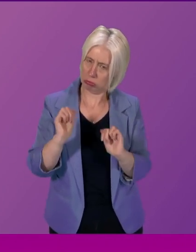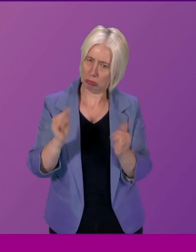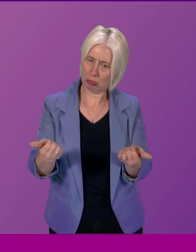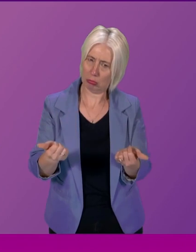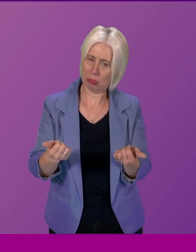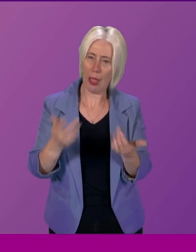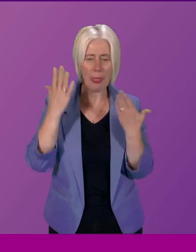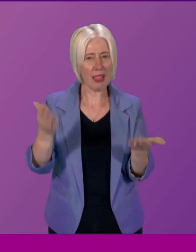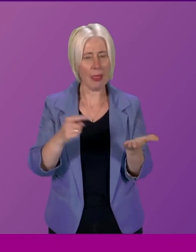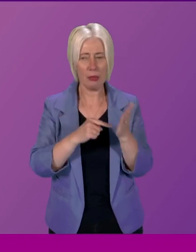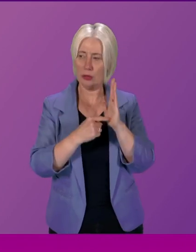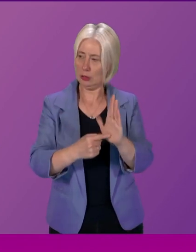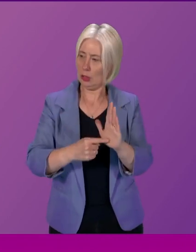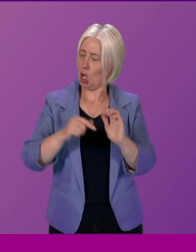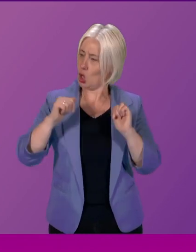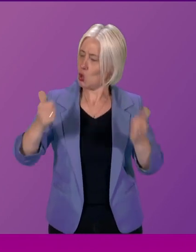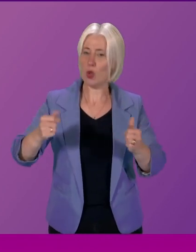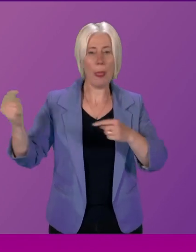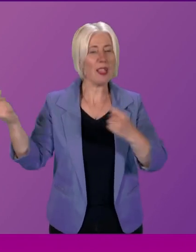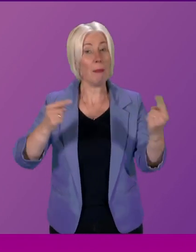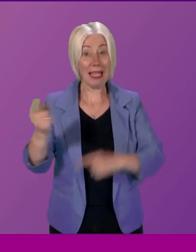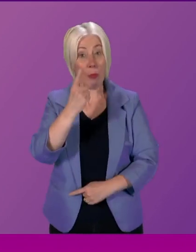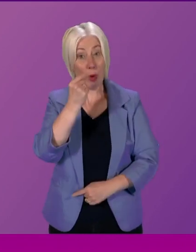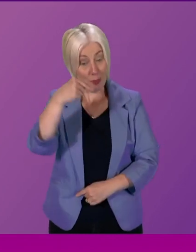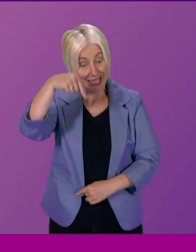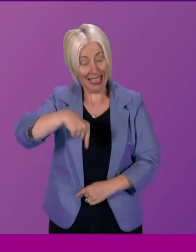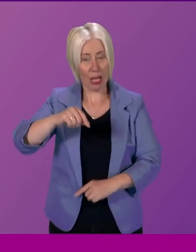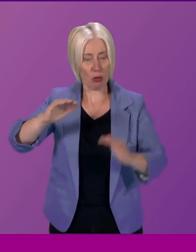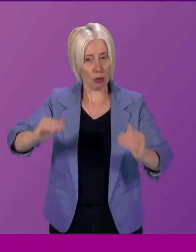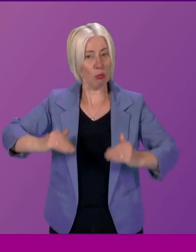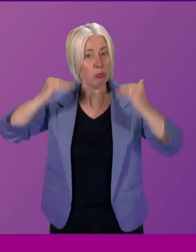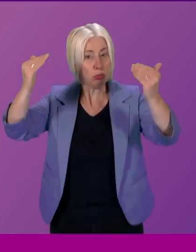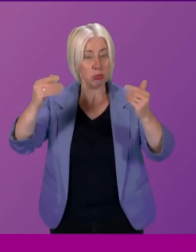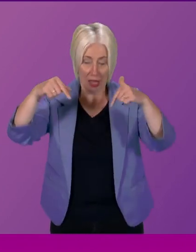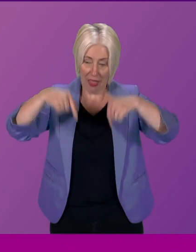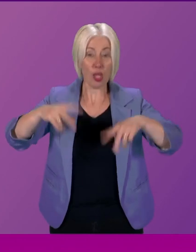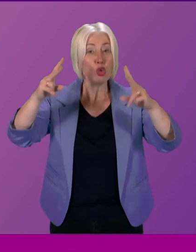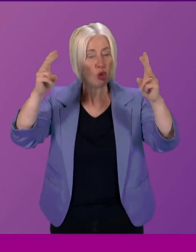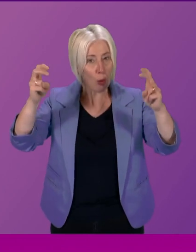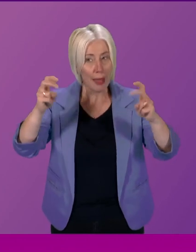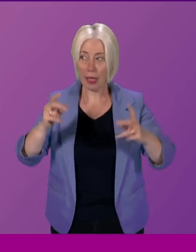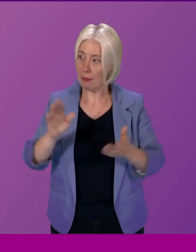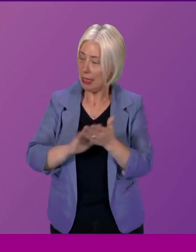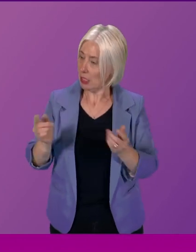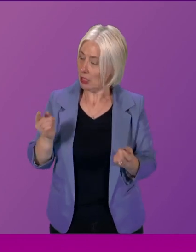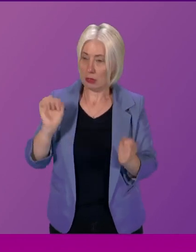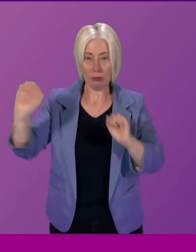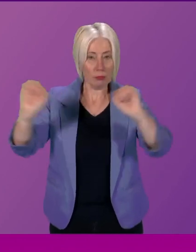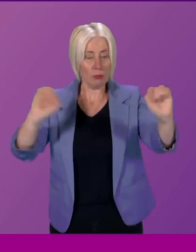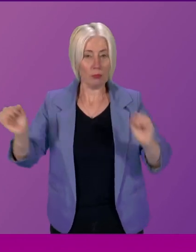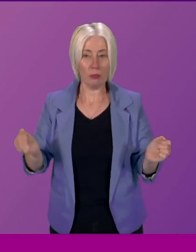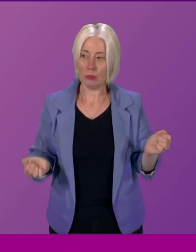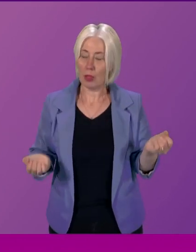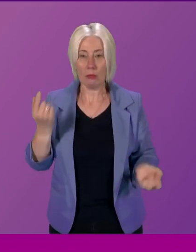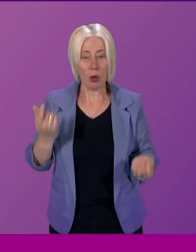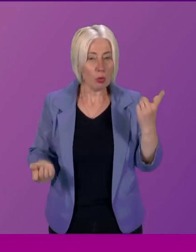I think it shows the the caliber of debates that we can have in this chamber when we have a topic like this where people do have the opportunity to express interact